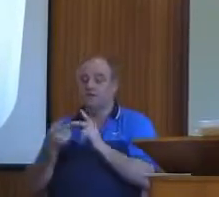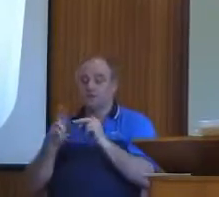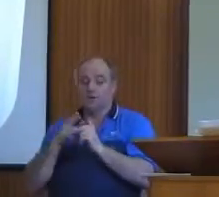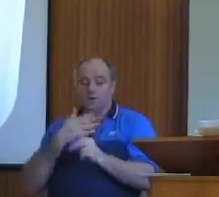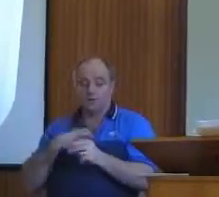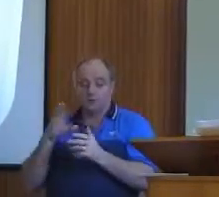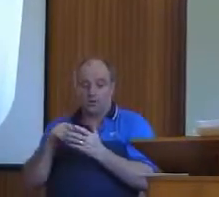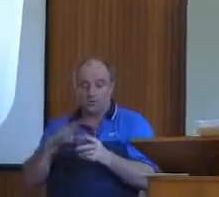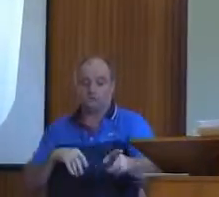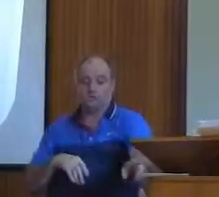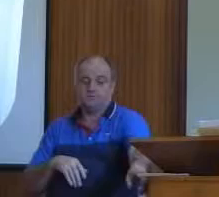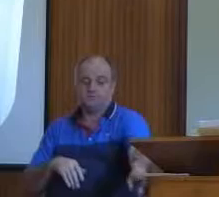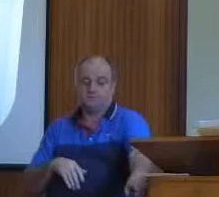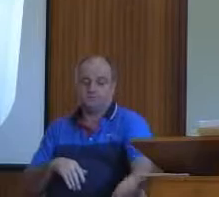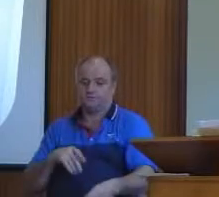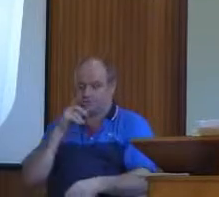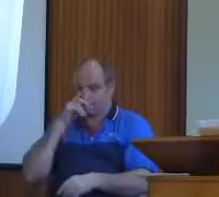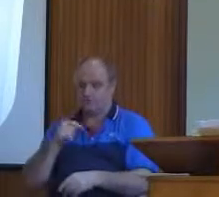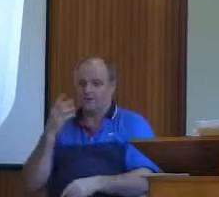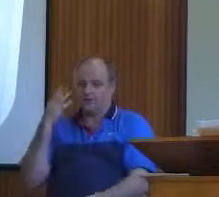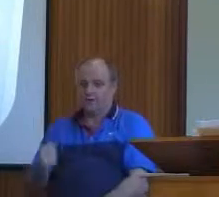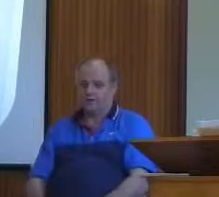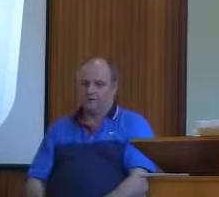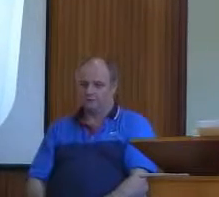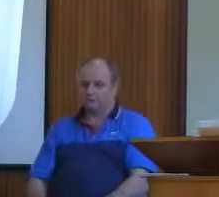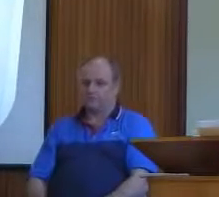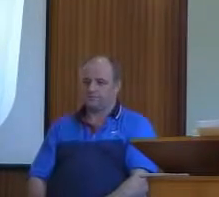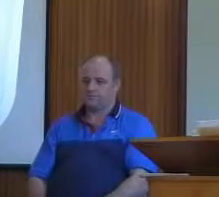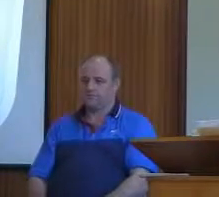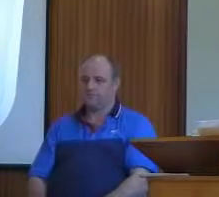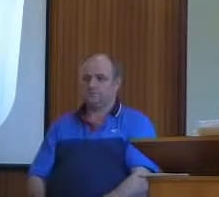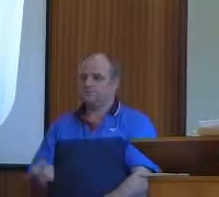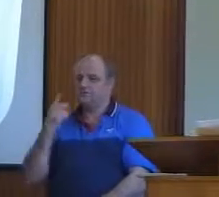afterwards if you wish it and you can check it all out for yourself. Now,